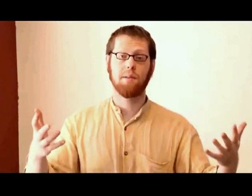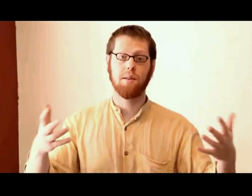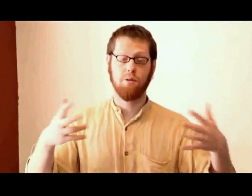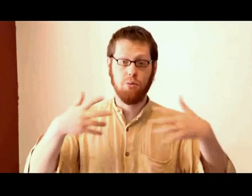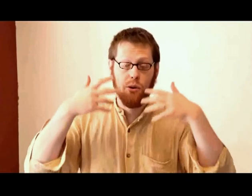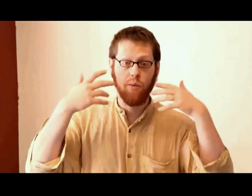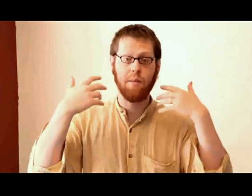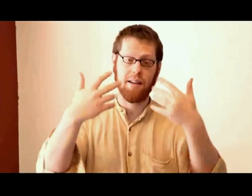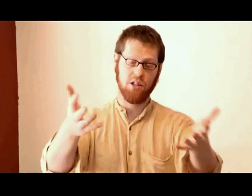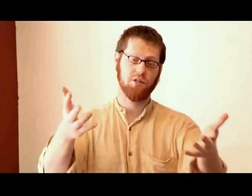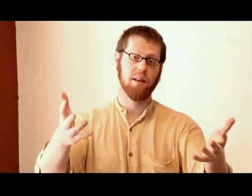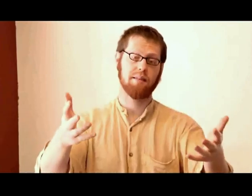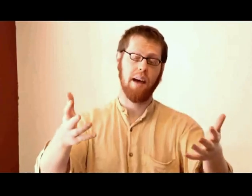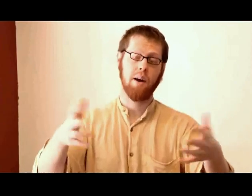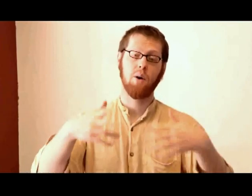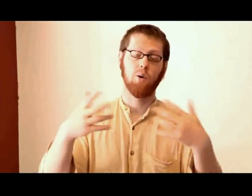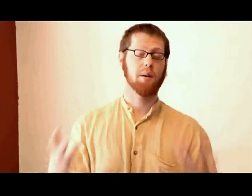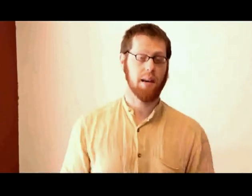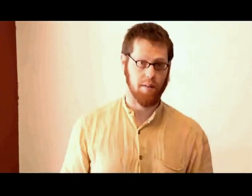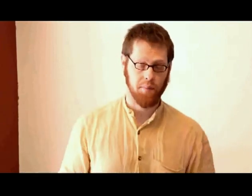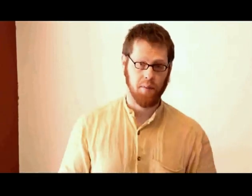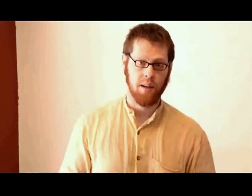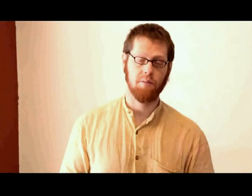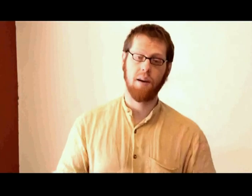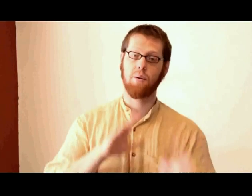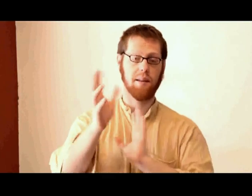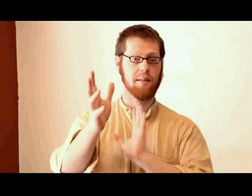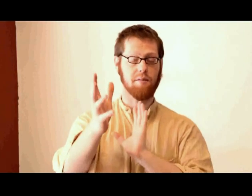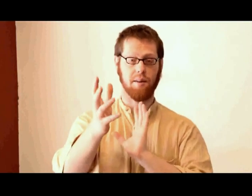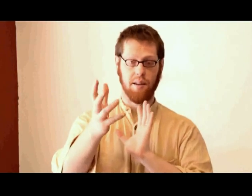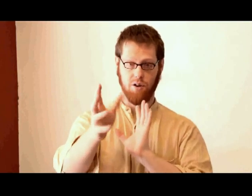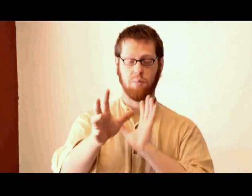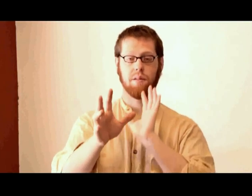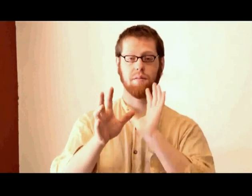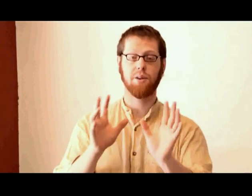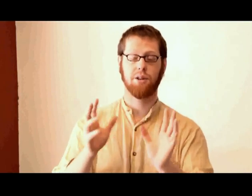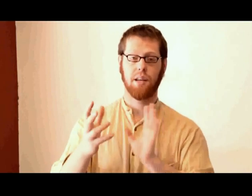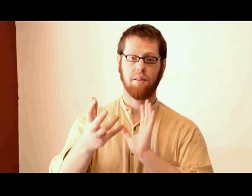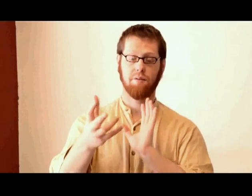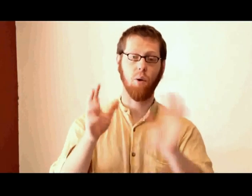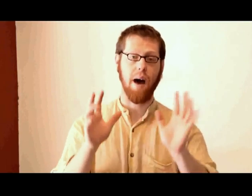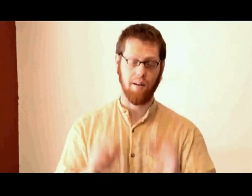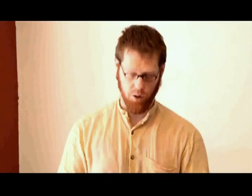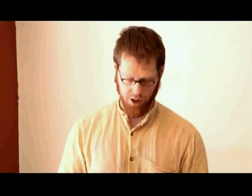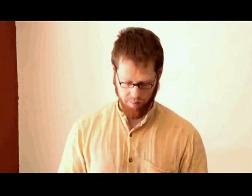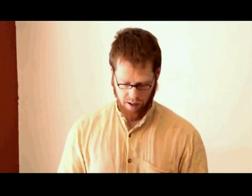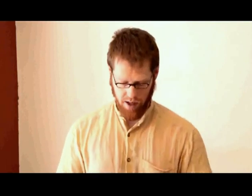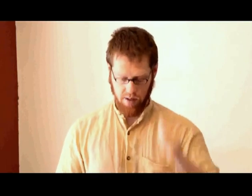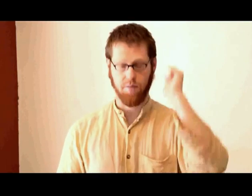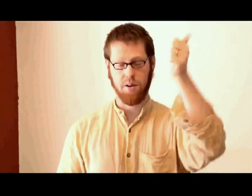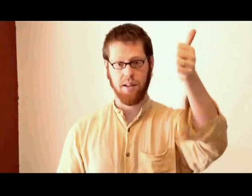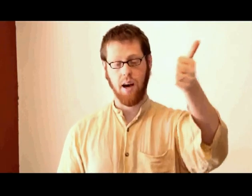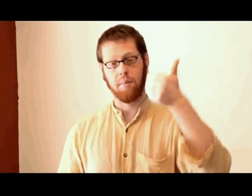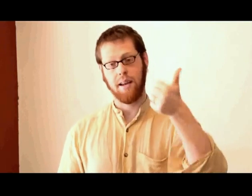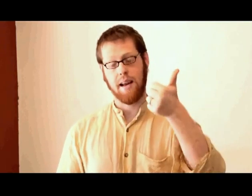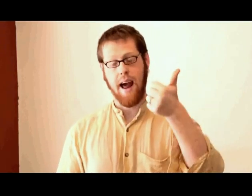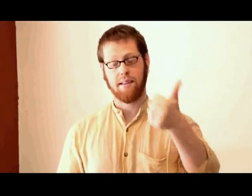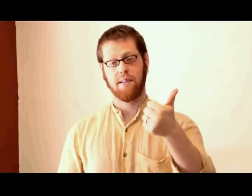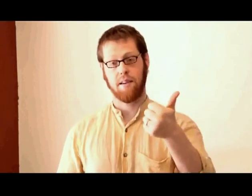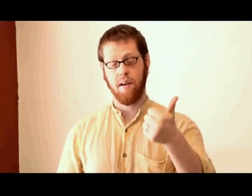person through whom the message for that day would be given. Very different in terms of liturgy and the format of worship. So first thing, unmediated access to the